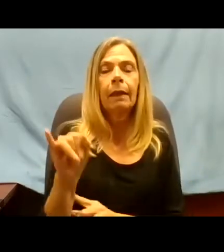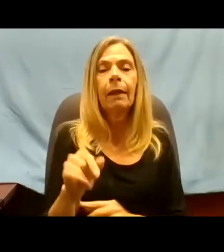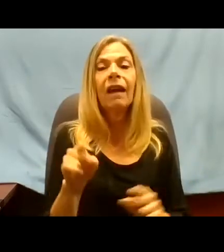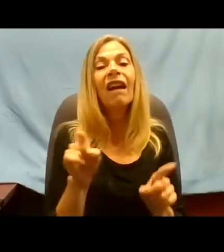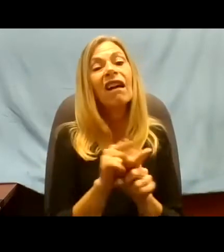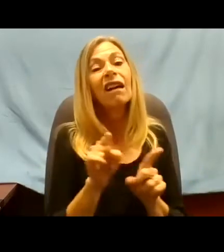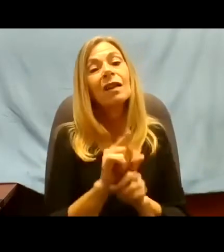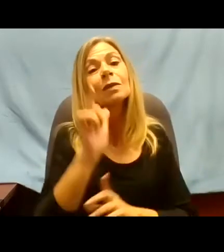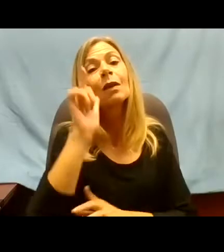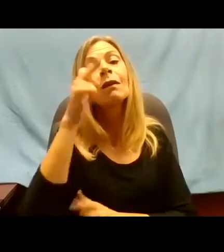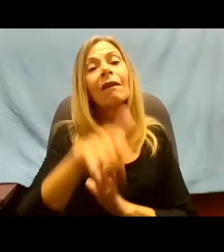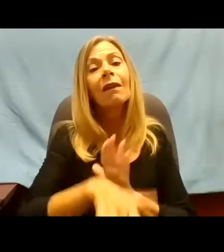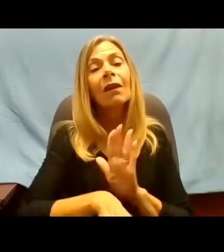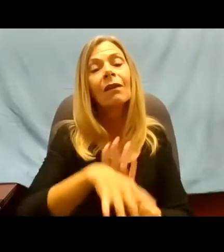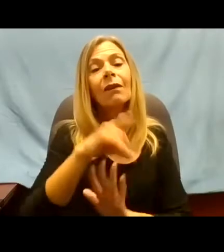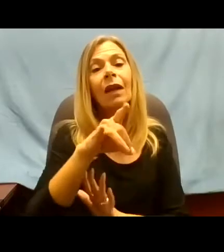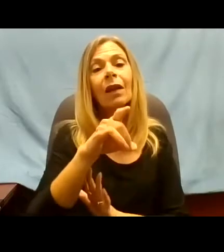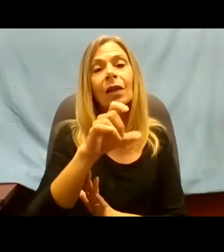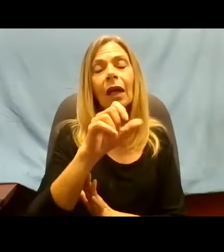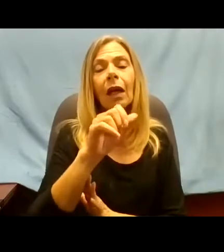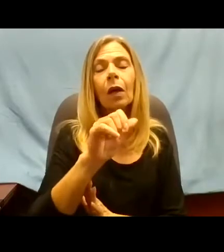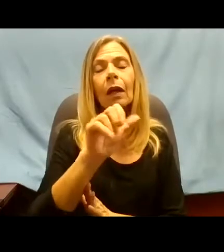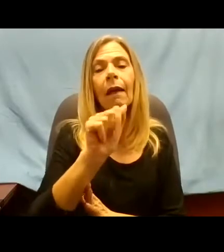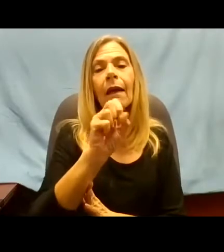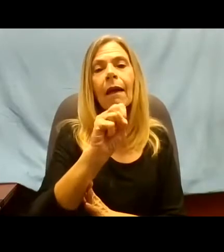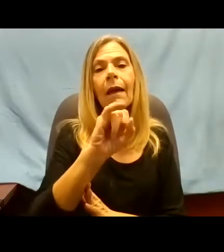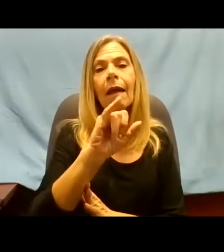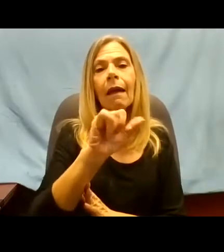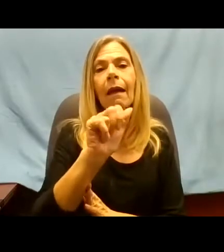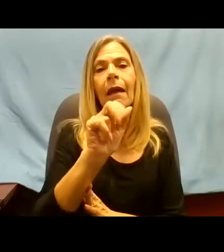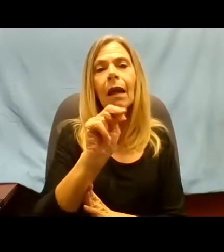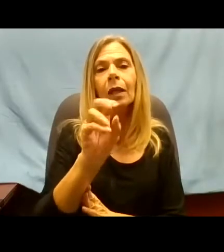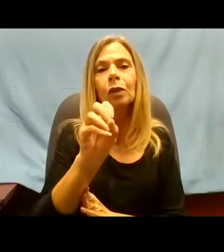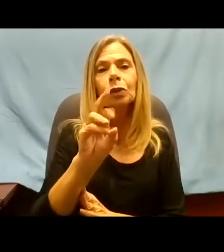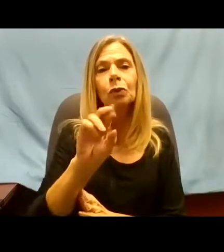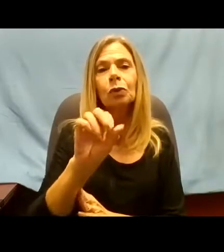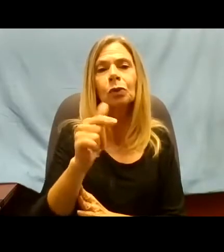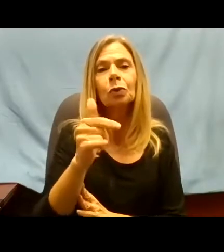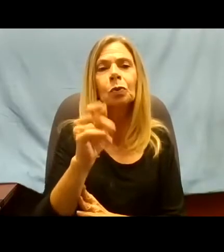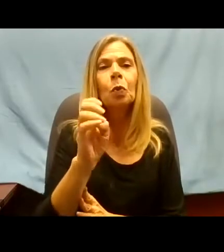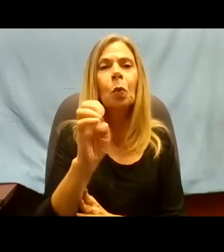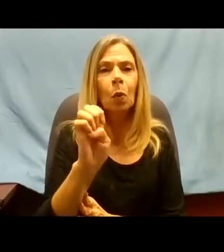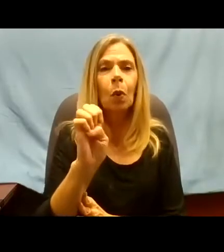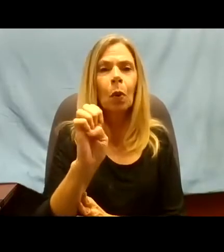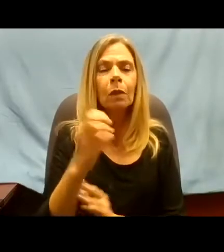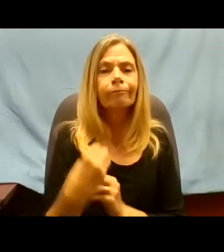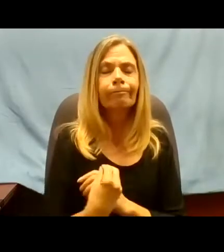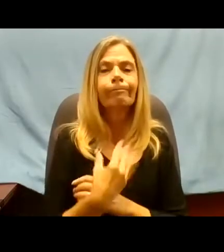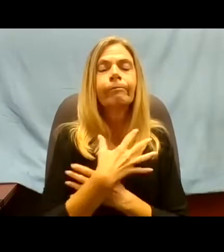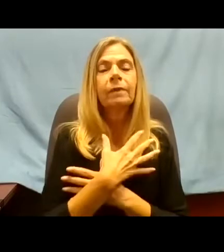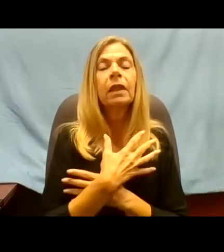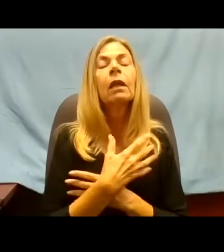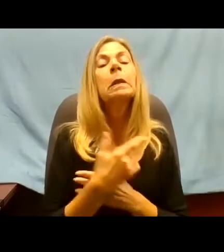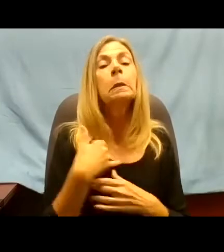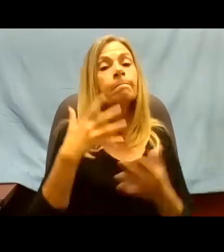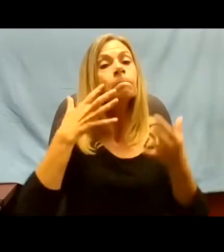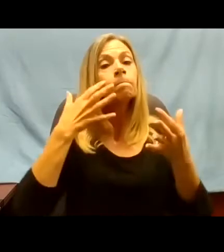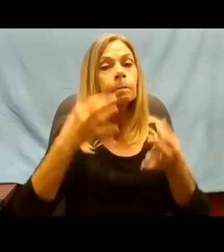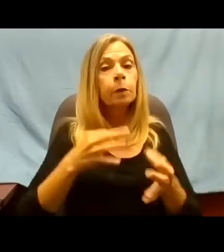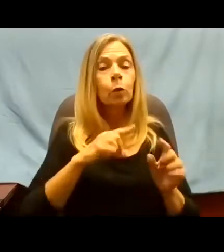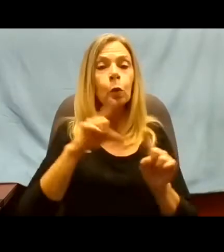and I went to rehab. And there